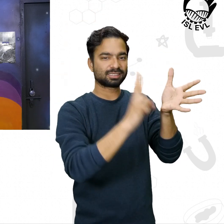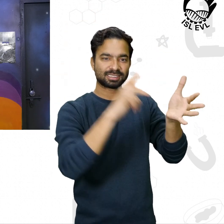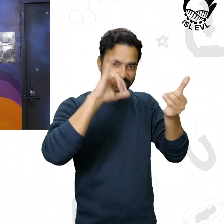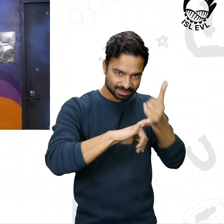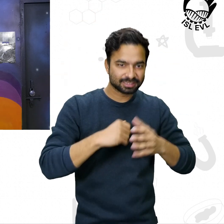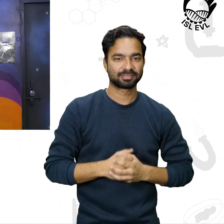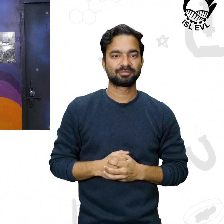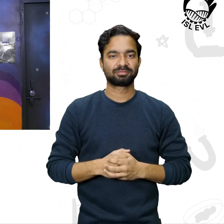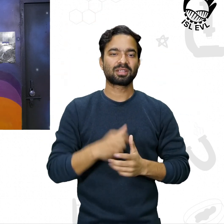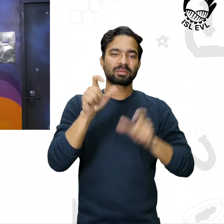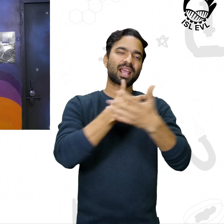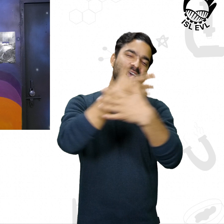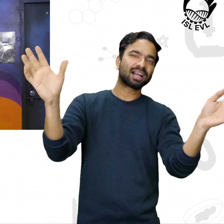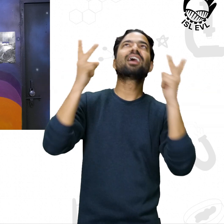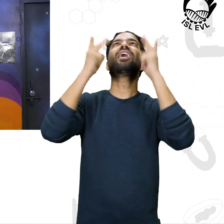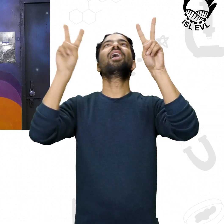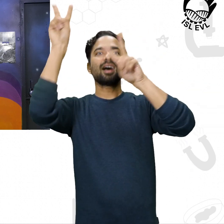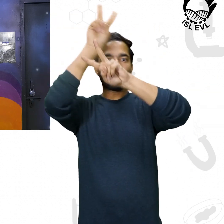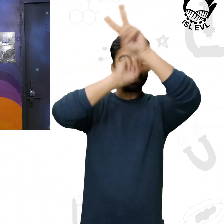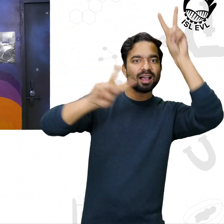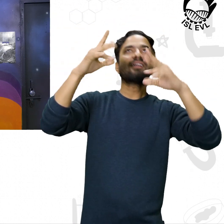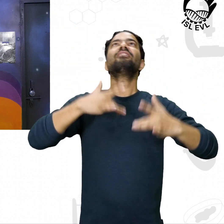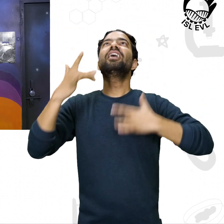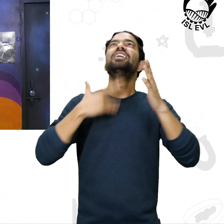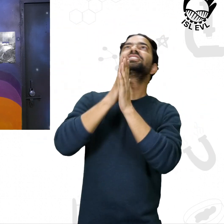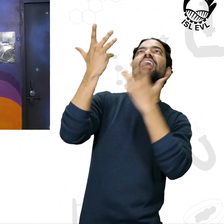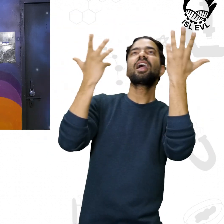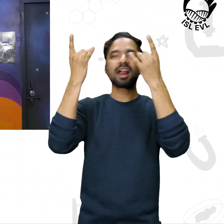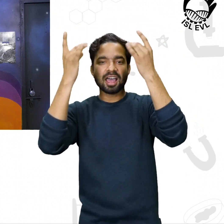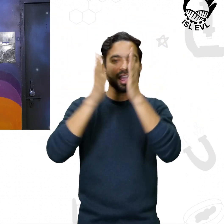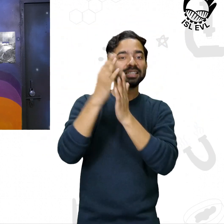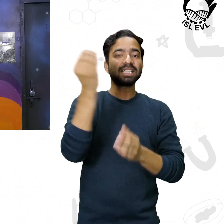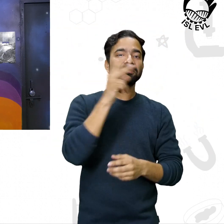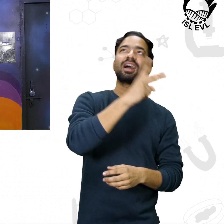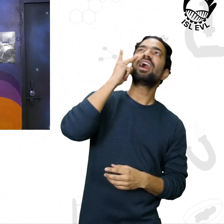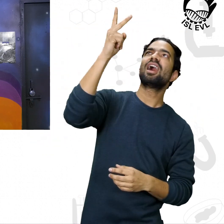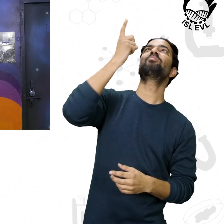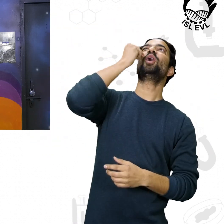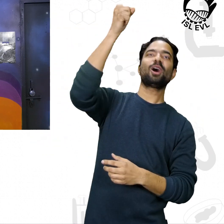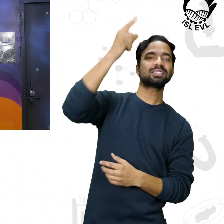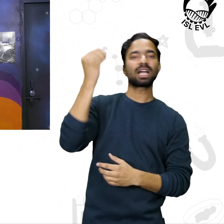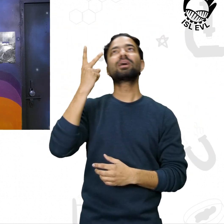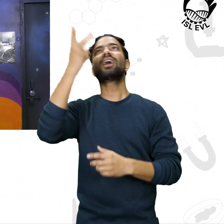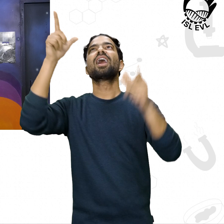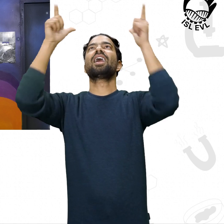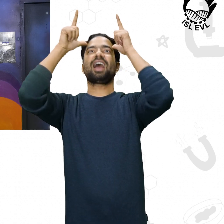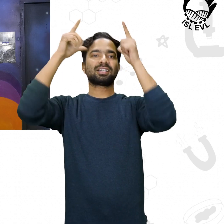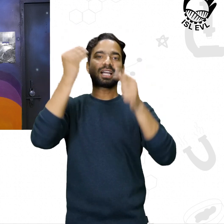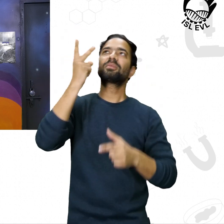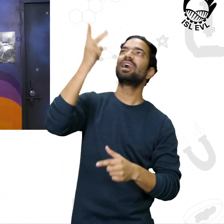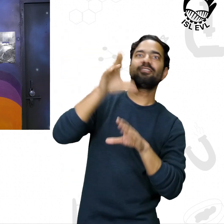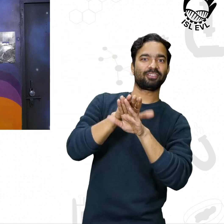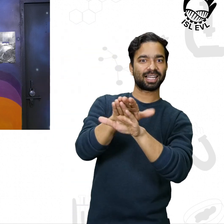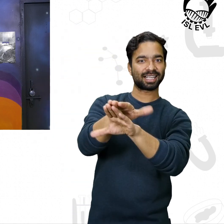Romans, Mayans. When the entire sabyada saw something interesting in the sky. Somebody